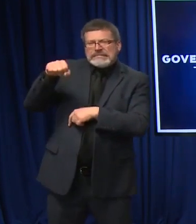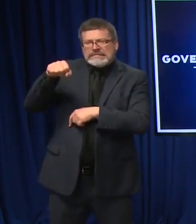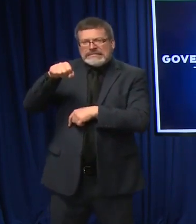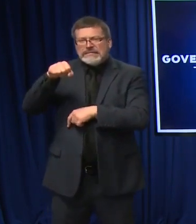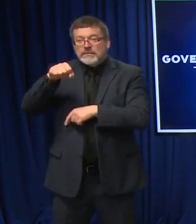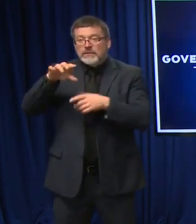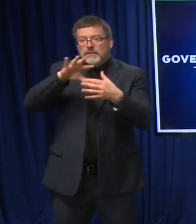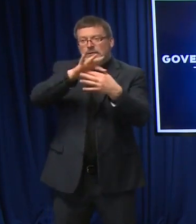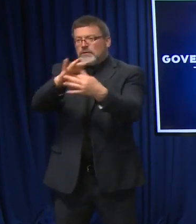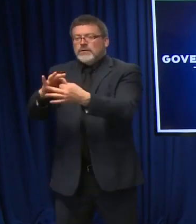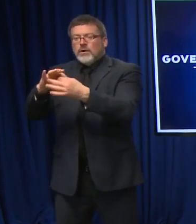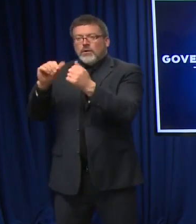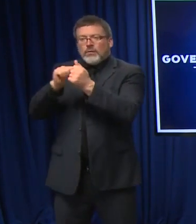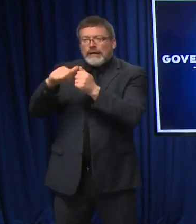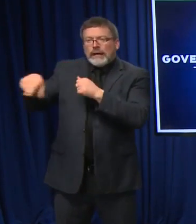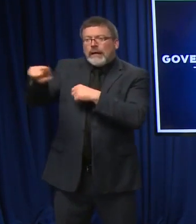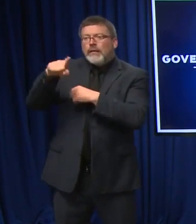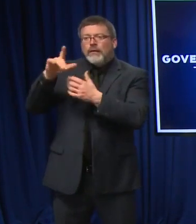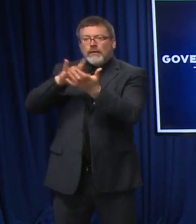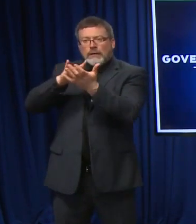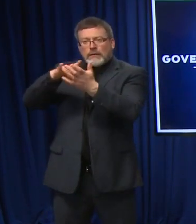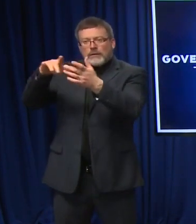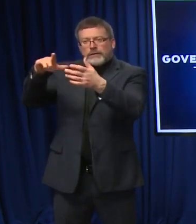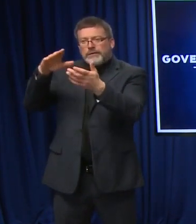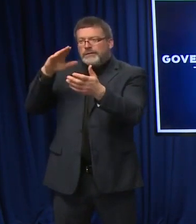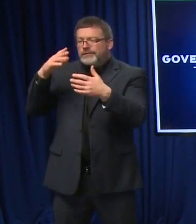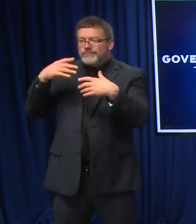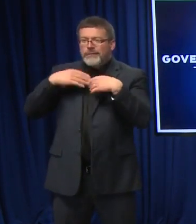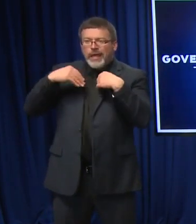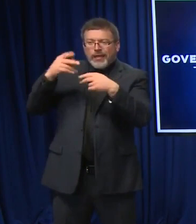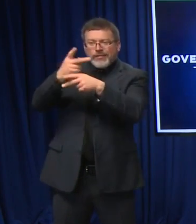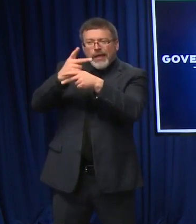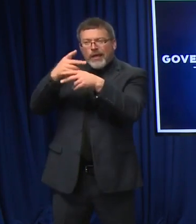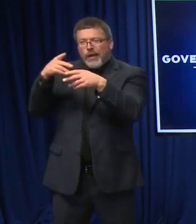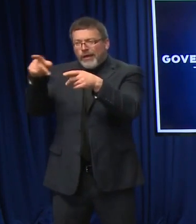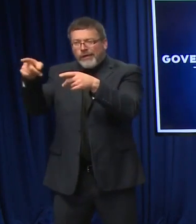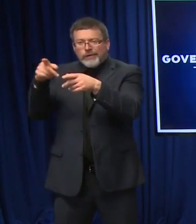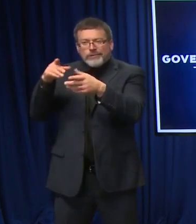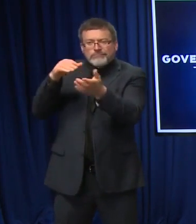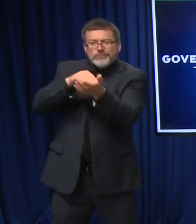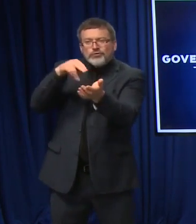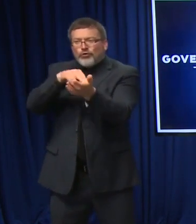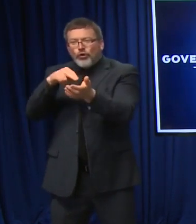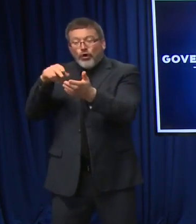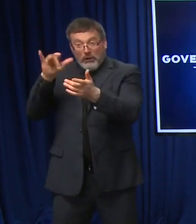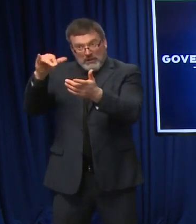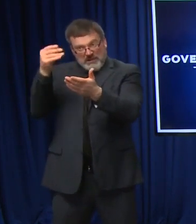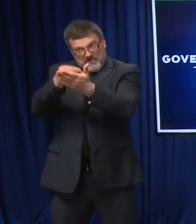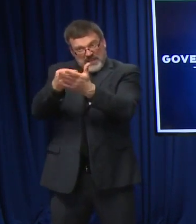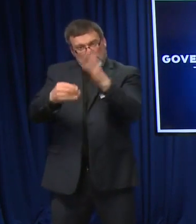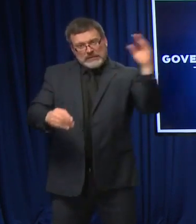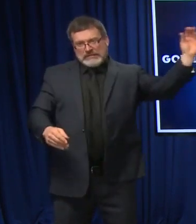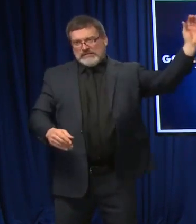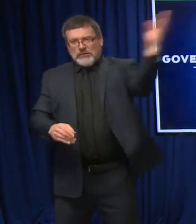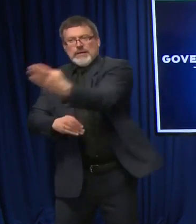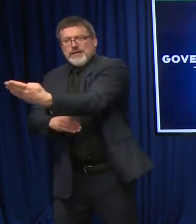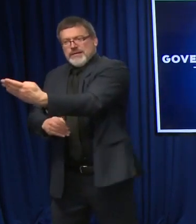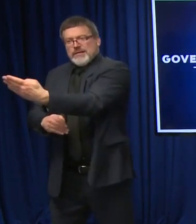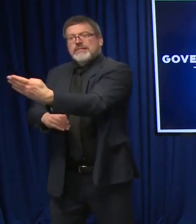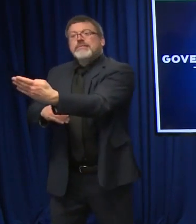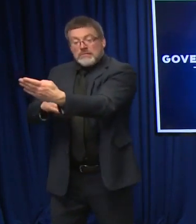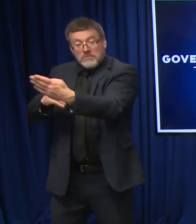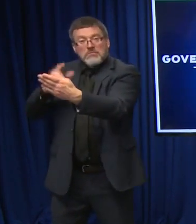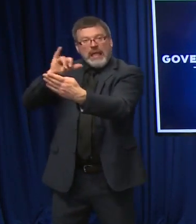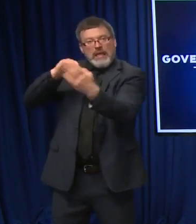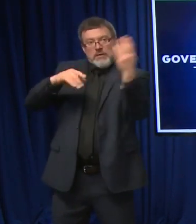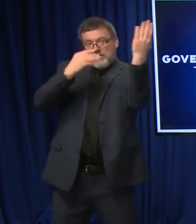Hundreds of health care providers are getting checks or will be getting checks in the coming weeks from the federal government, which is great. Some of the hospitals will get millions of